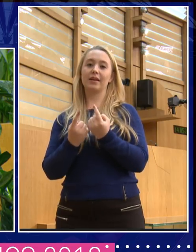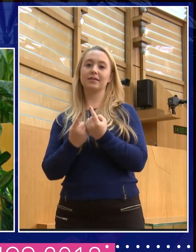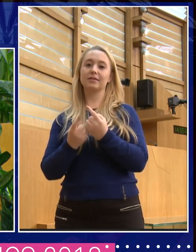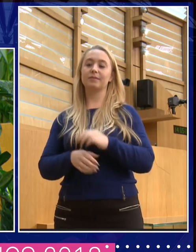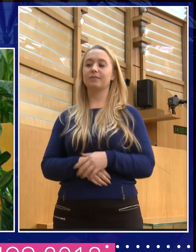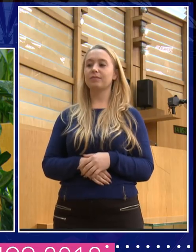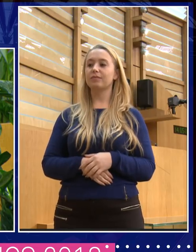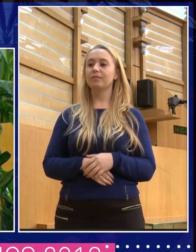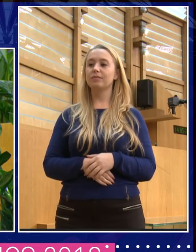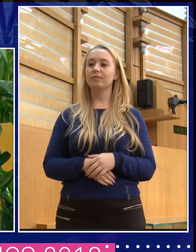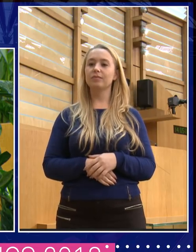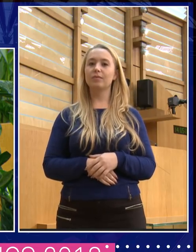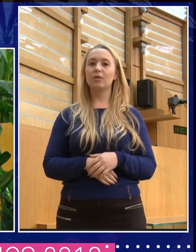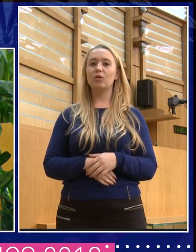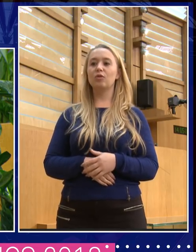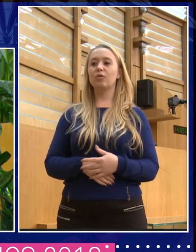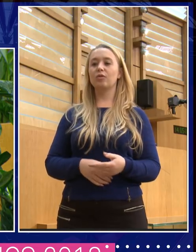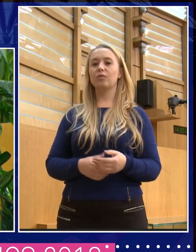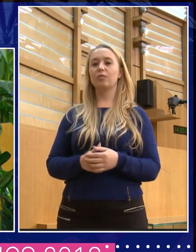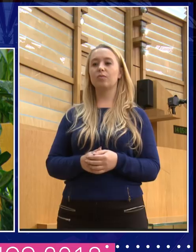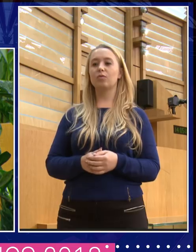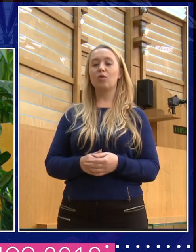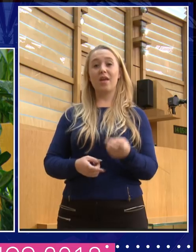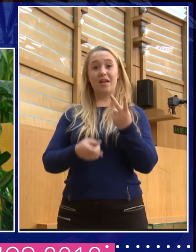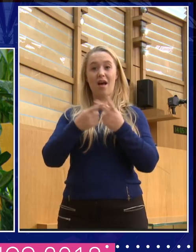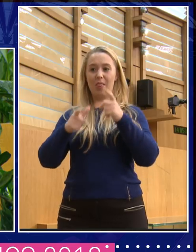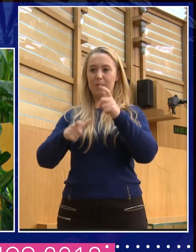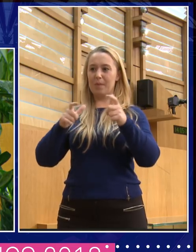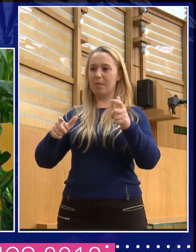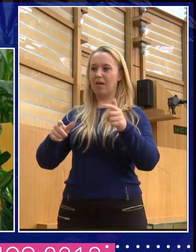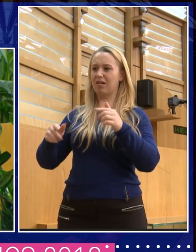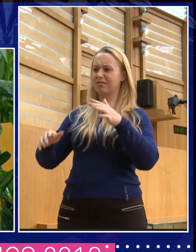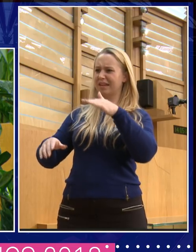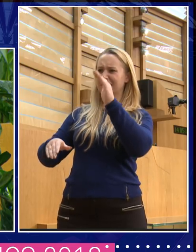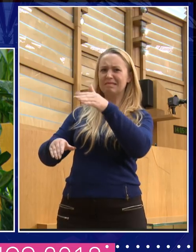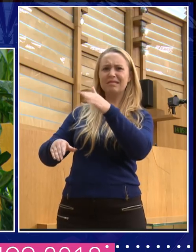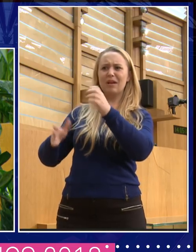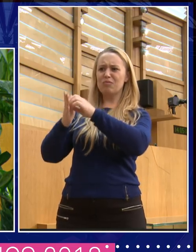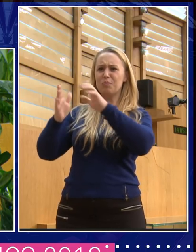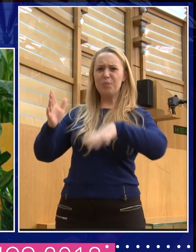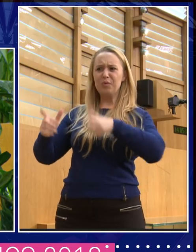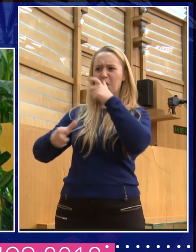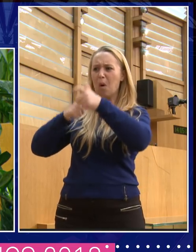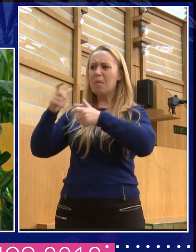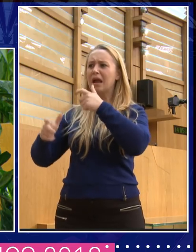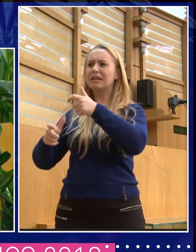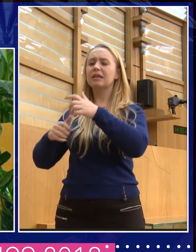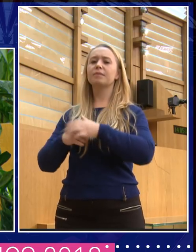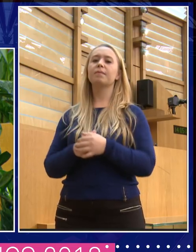had a second wave where they went for him. Then he applied for a job and he was first offered it.